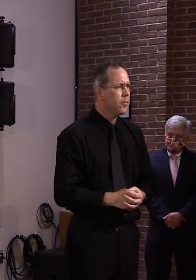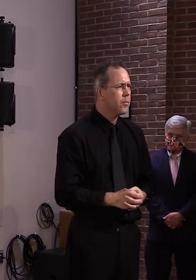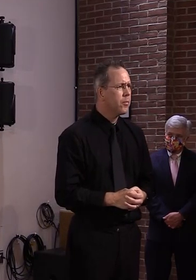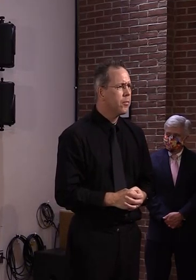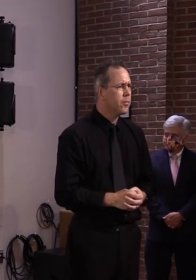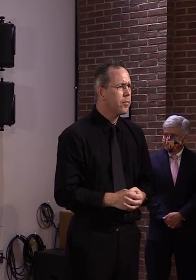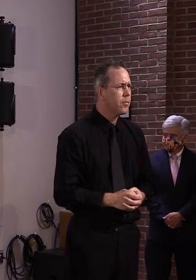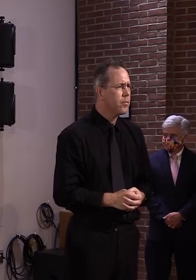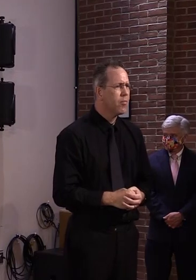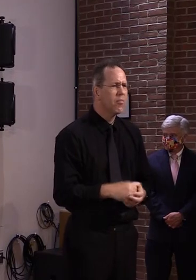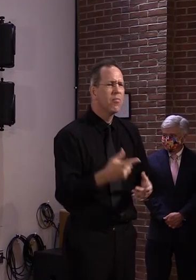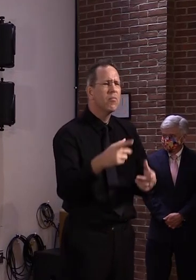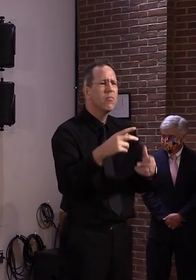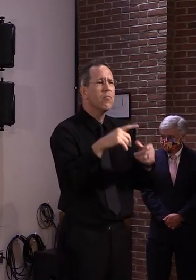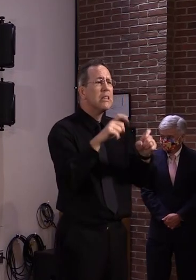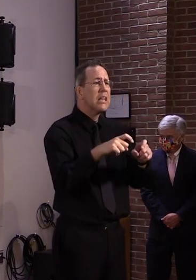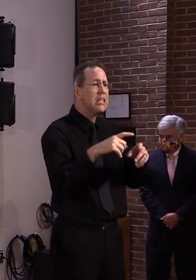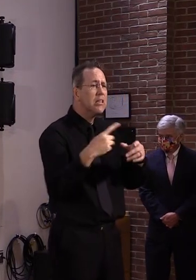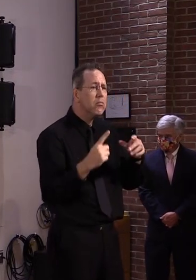the state would consider using them?